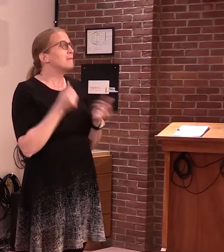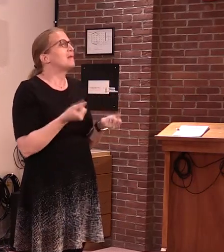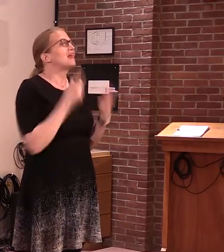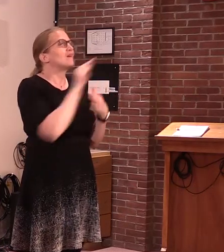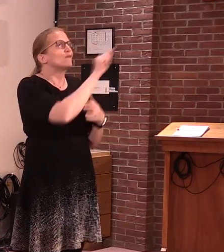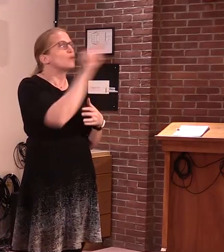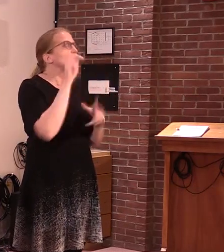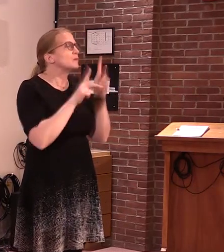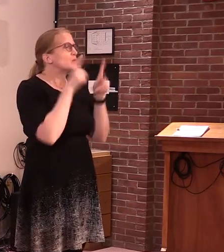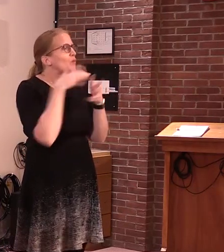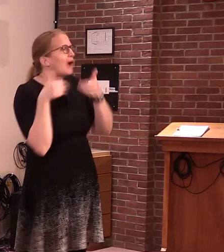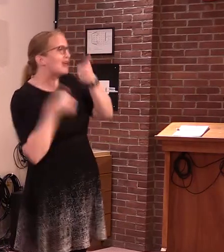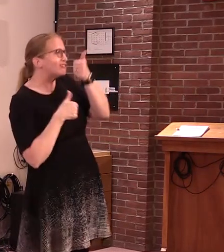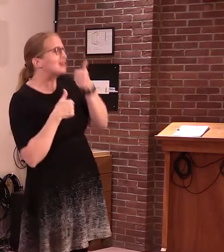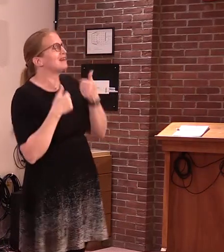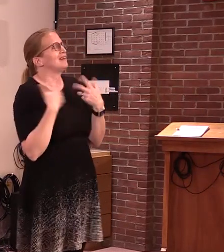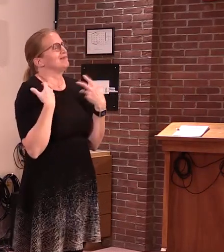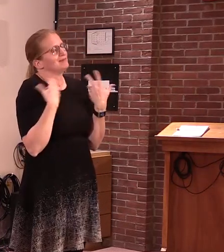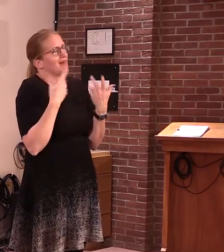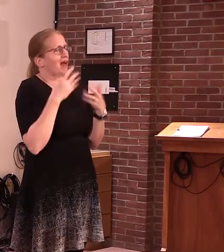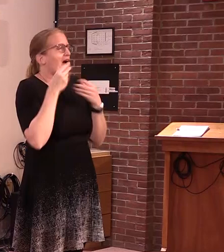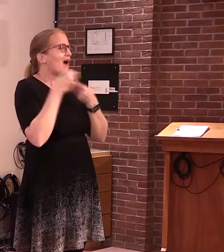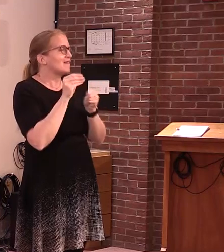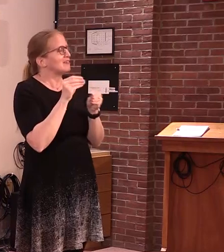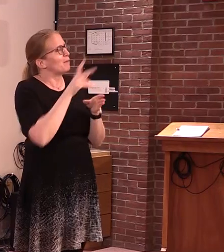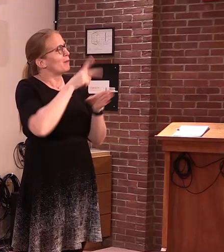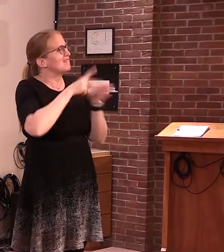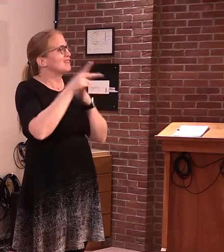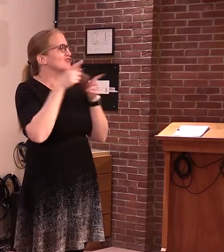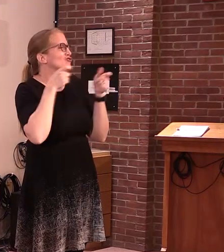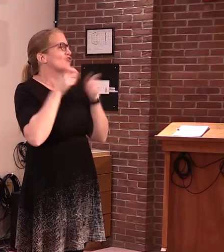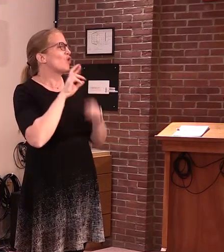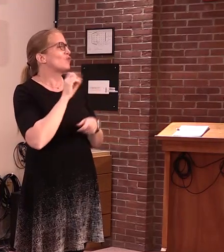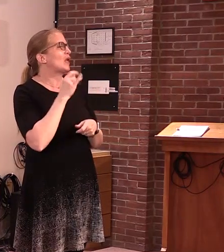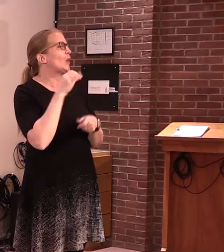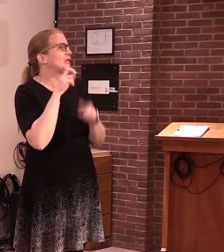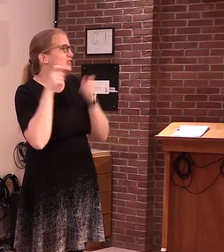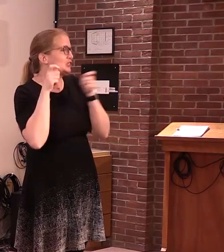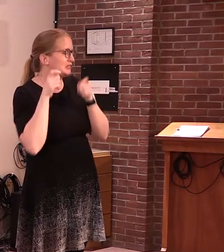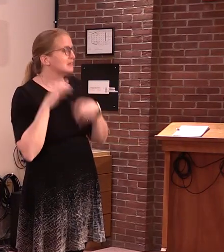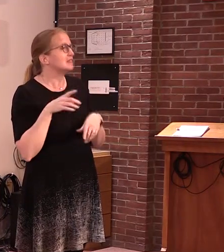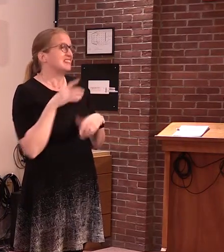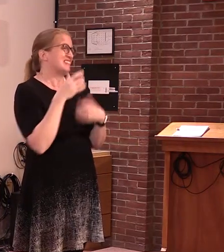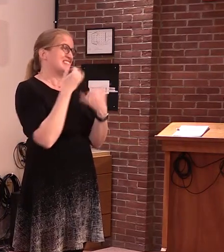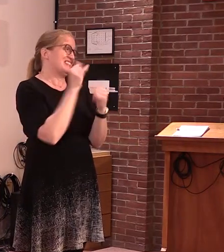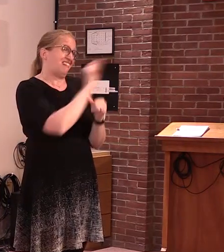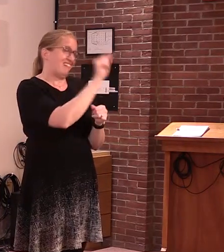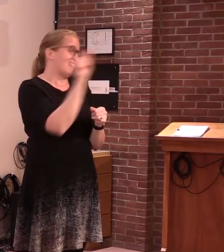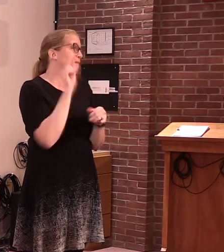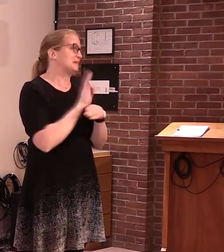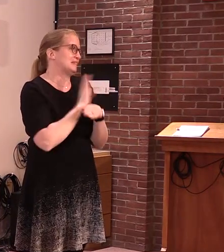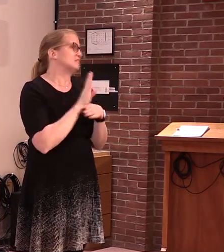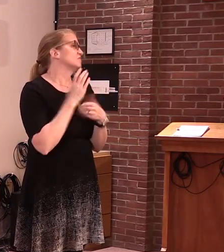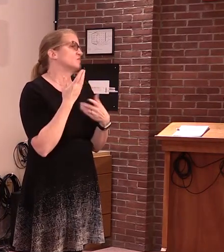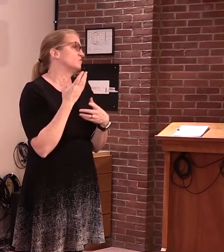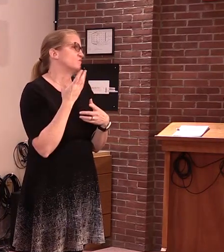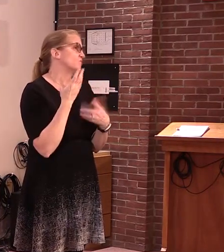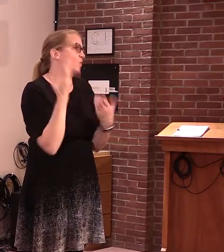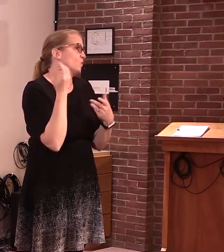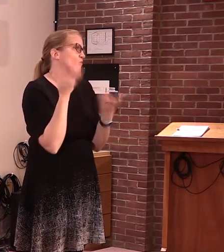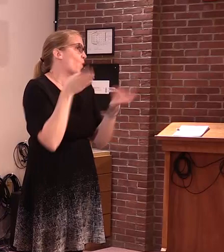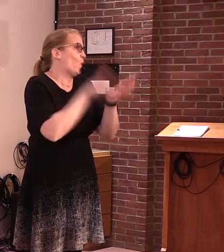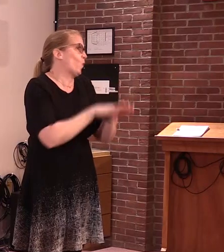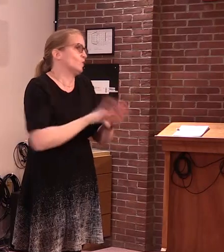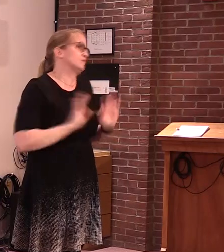Regulation remain closed until sector-specific guidance can be established and approved by the